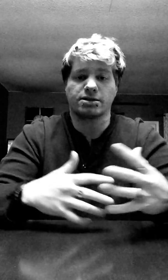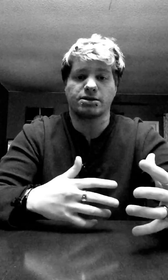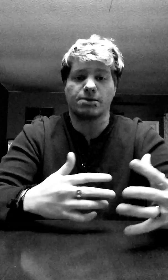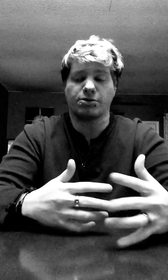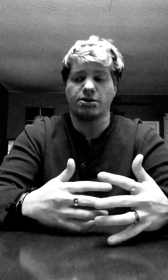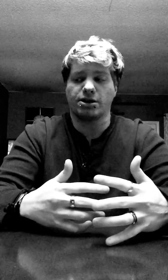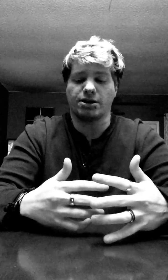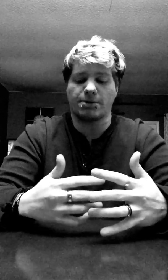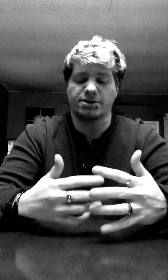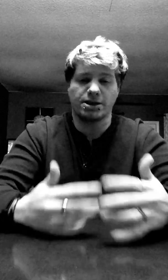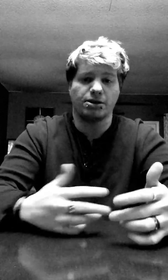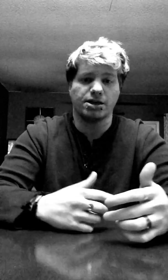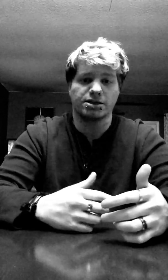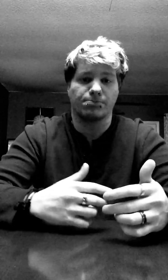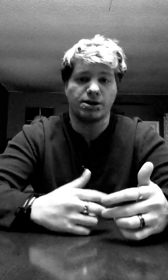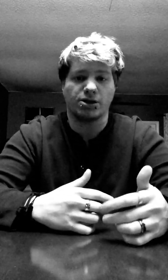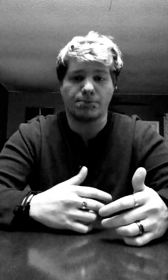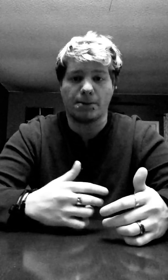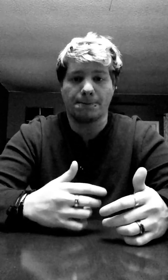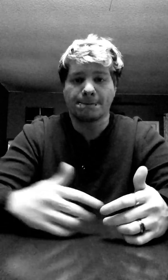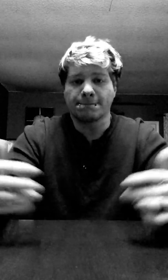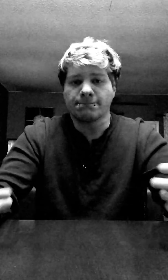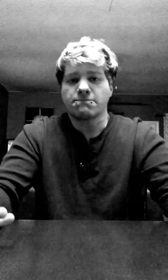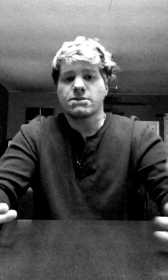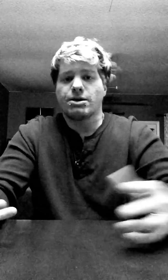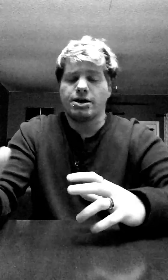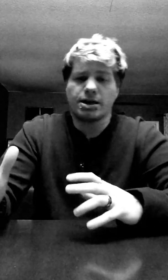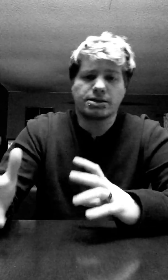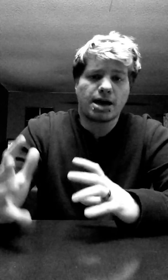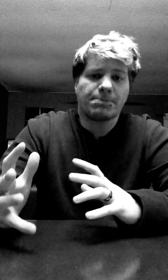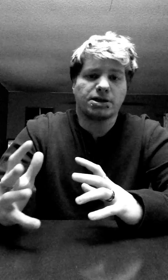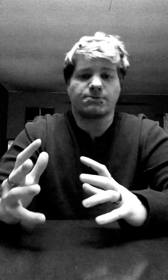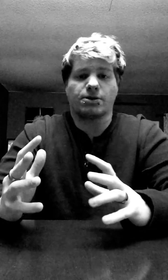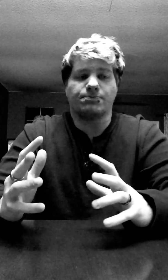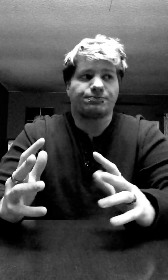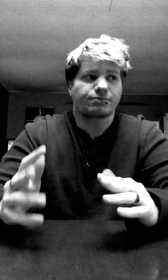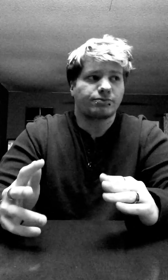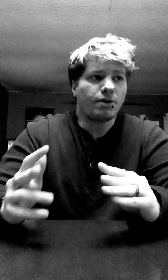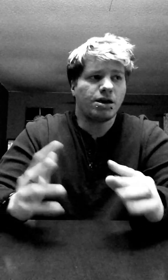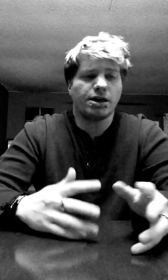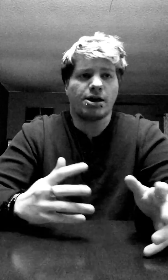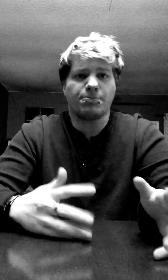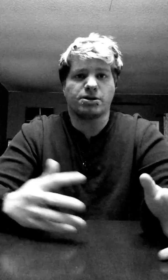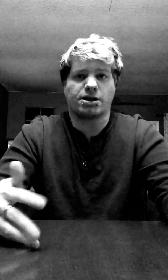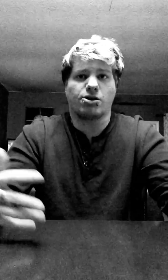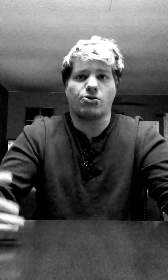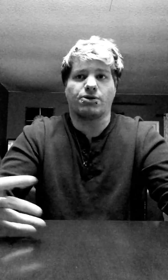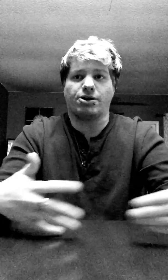completely, not sinless completely, but he can stop us from, he can help us get over and